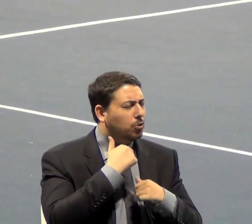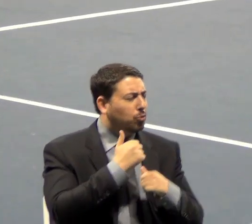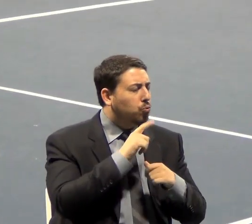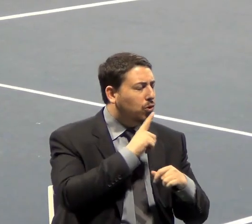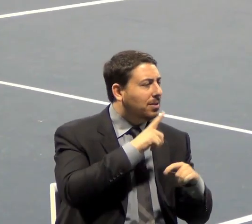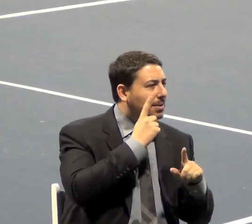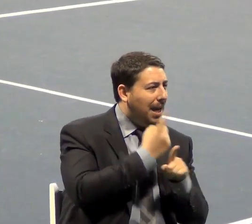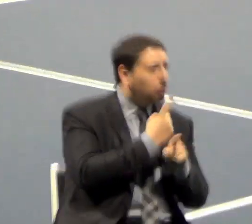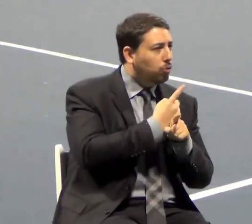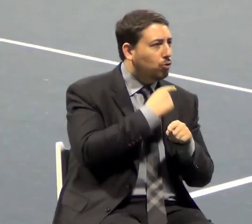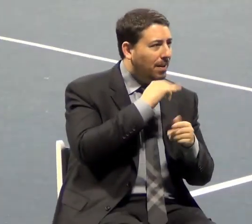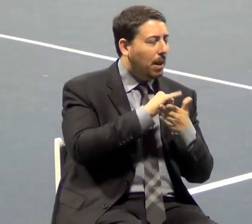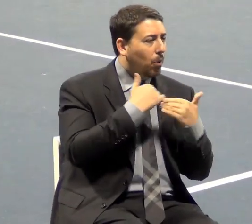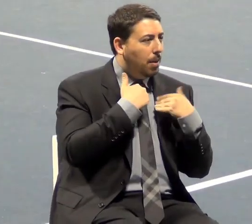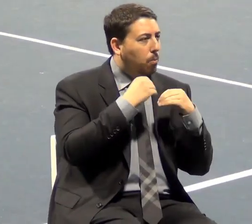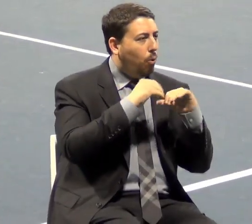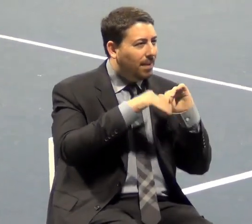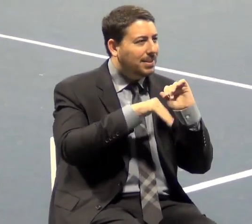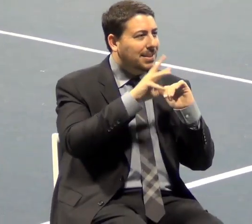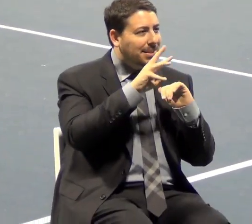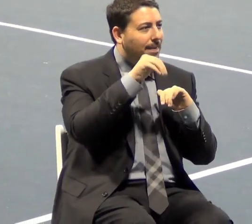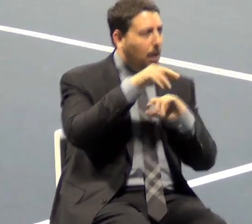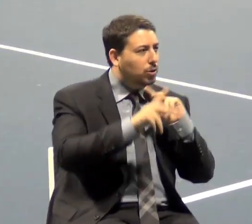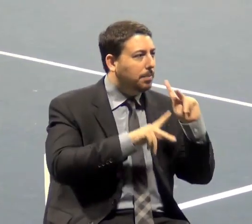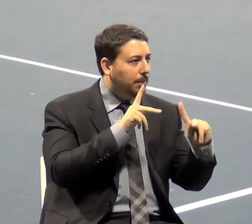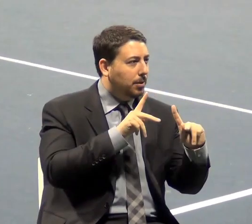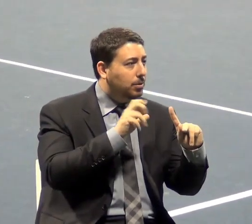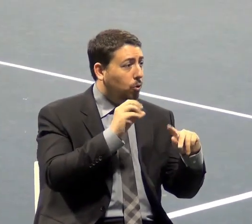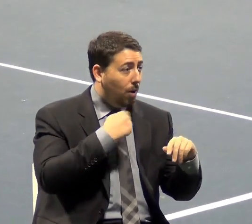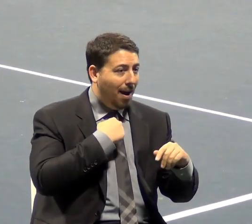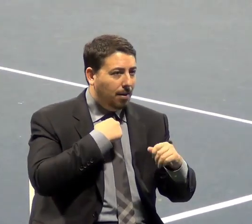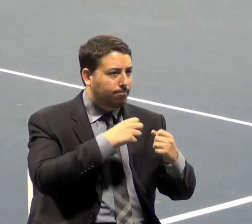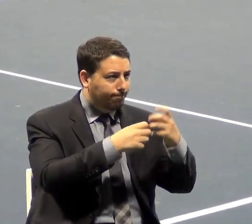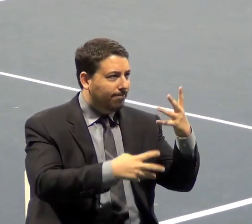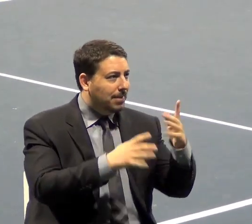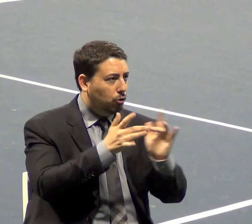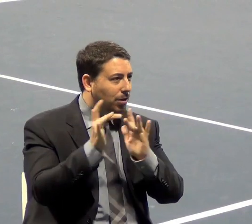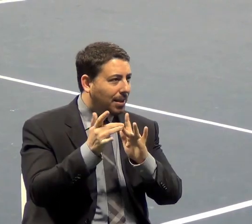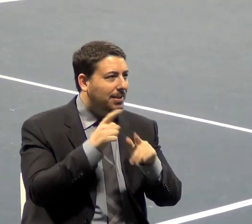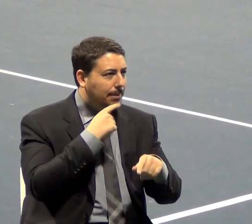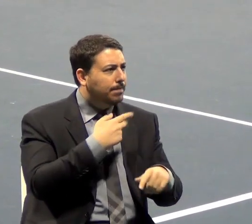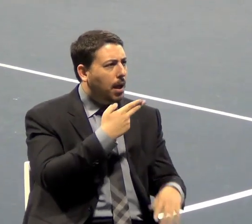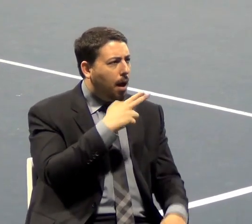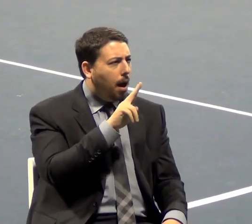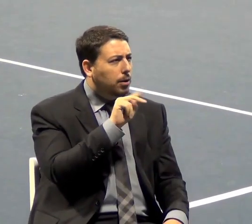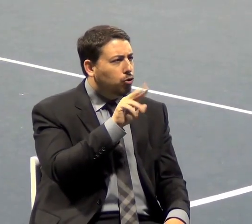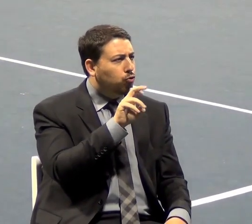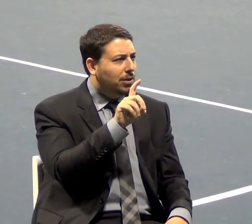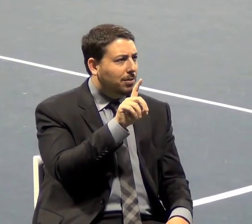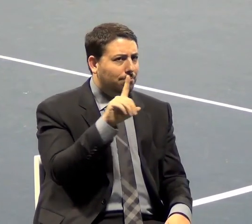say that we had over 6,000 people there. So I came across one story and said they had hundreds of people at Chico.